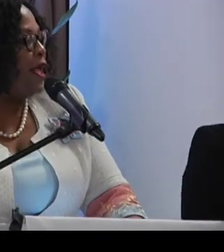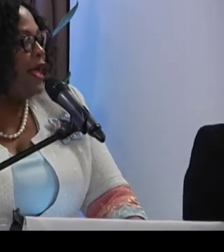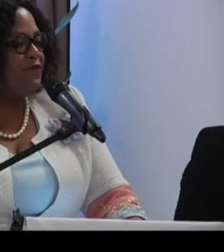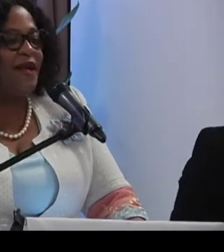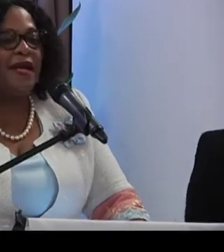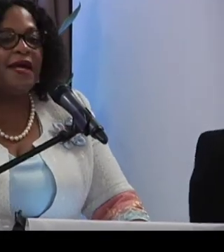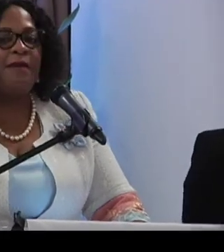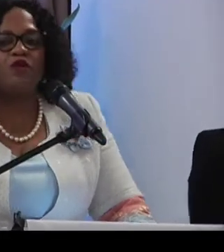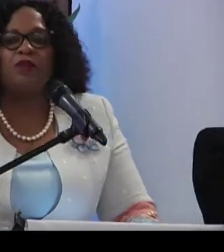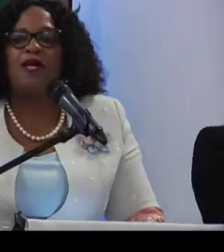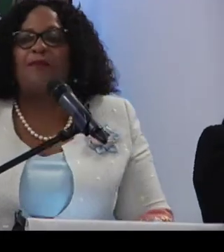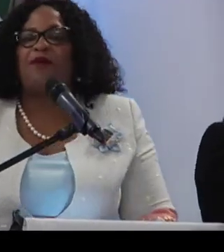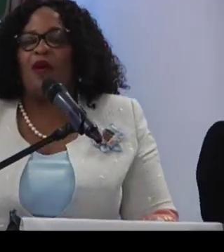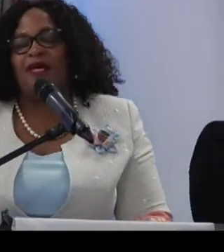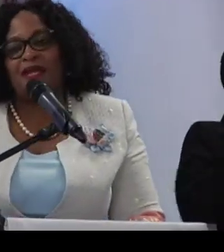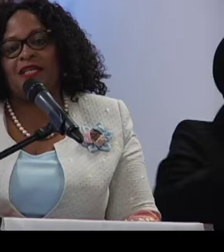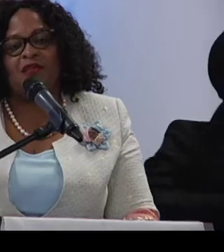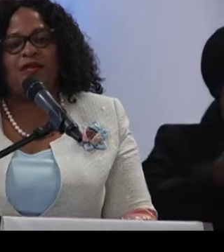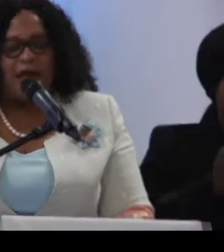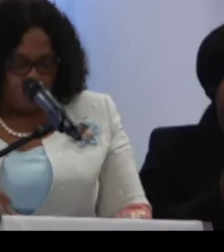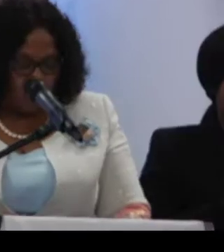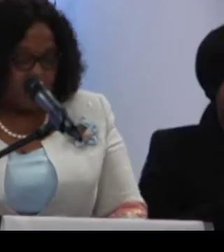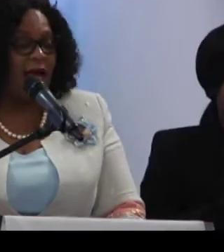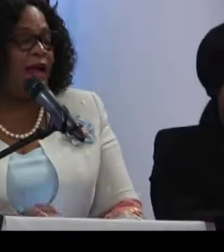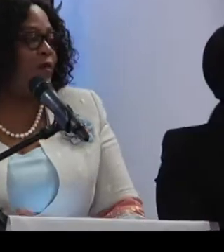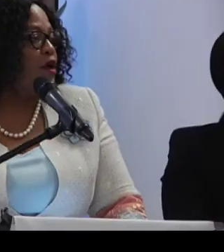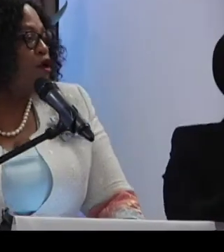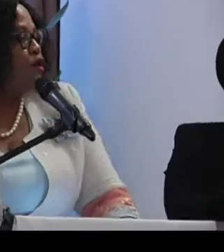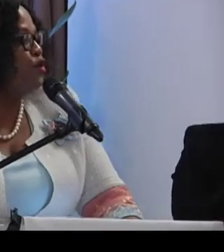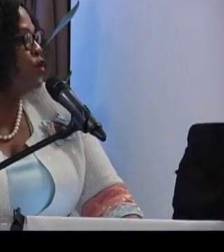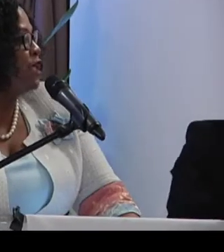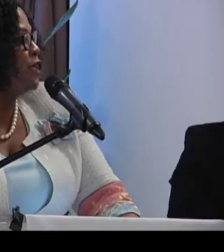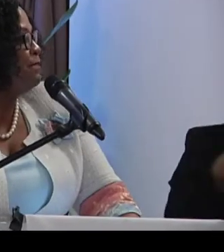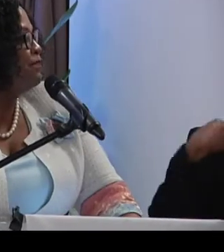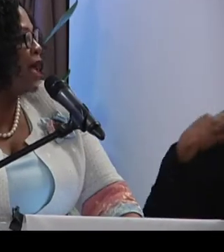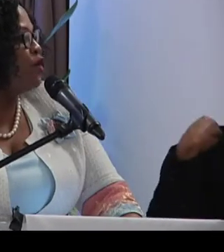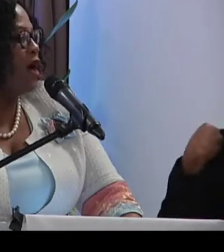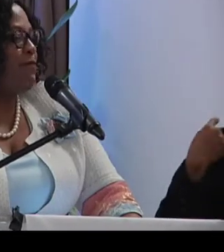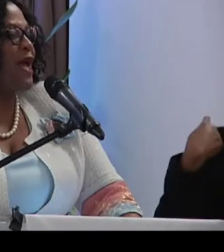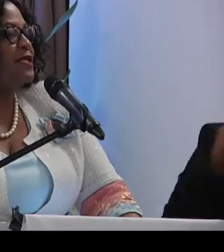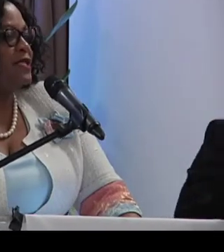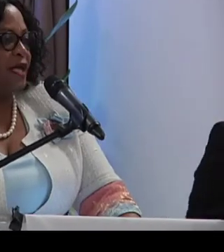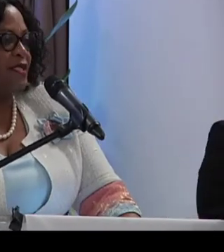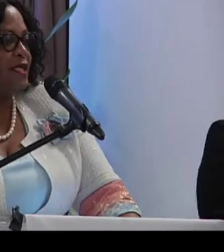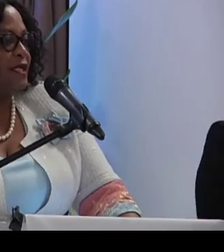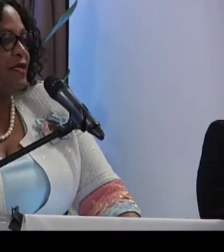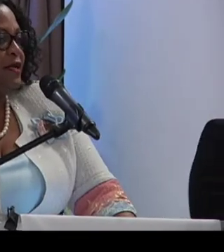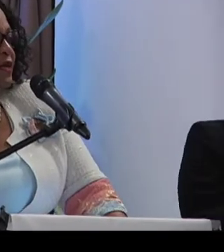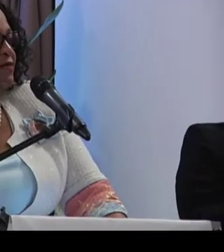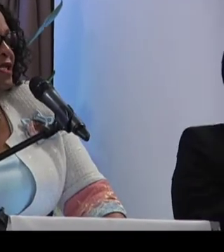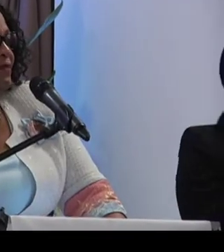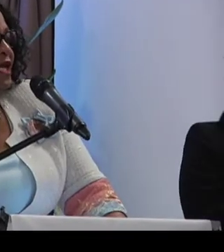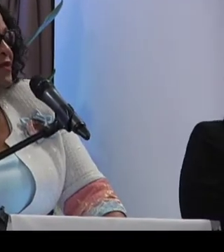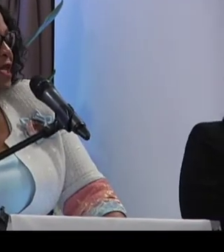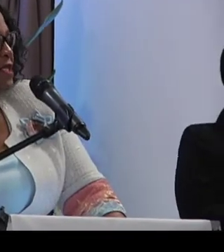and finally come to pick up the work that has been done over time through the annual plans and the